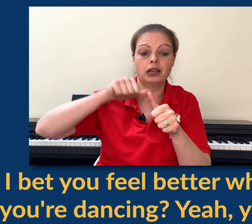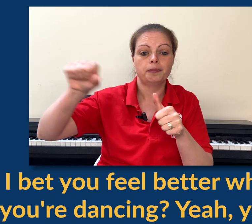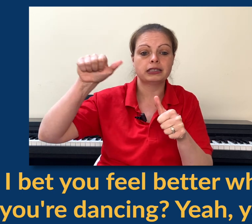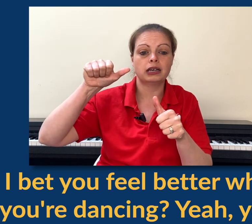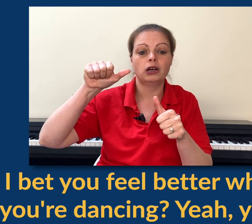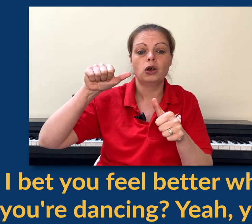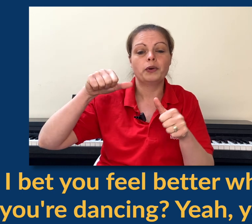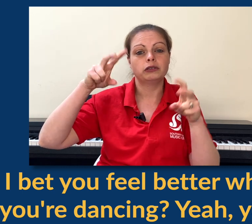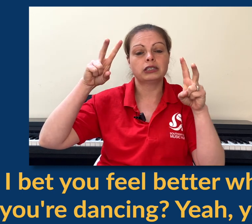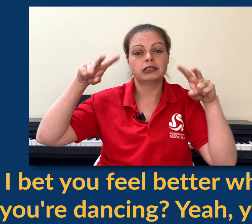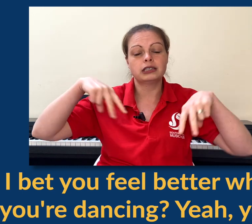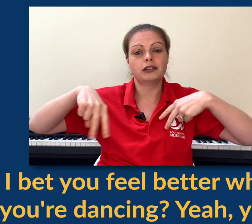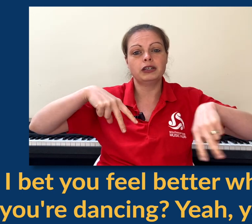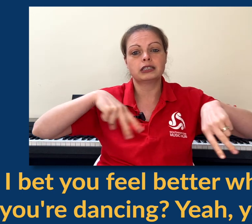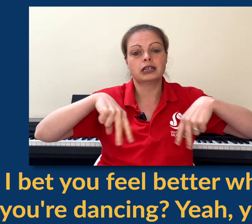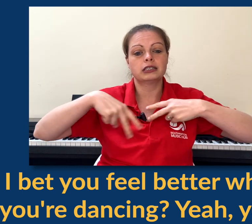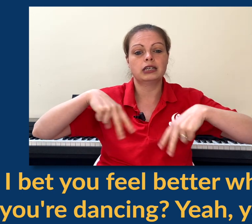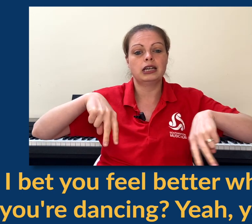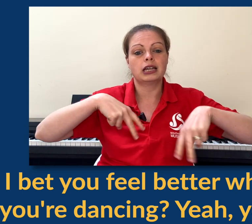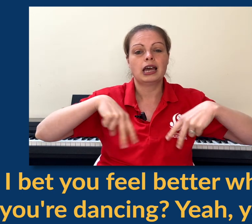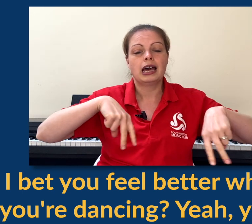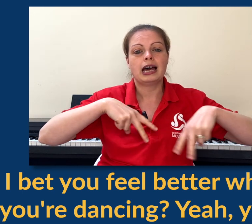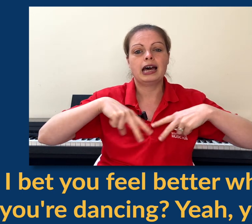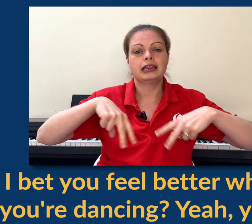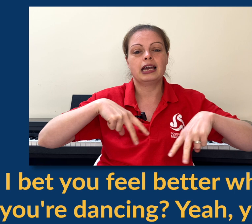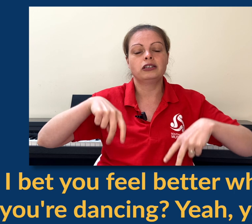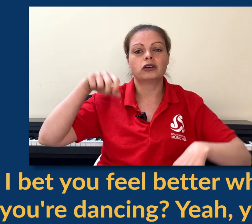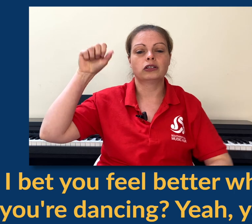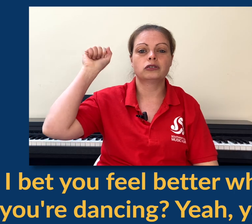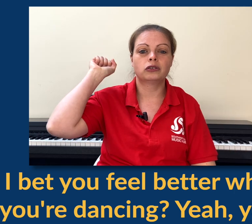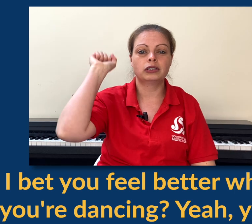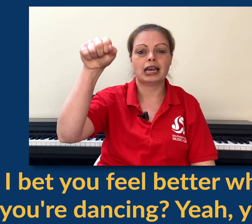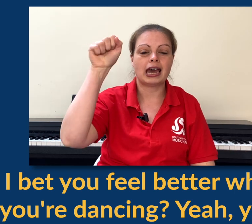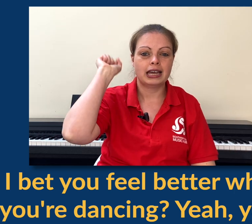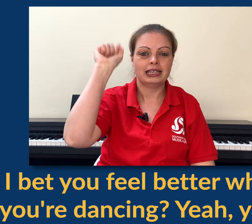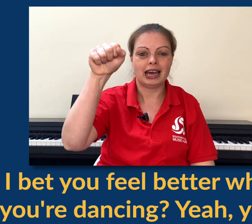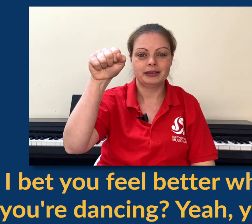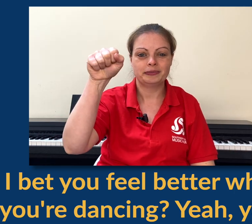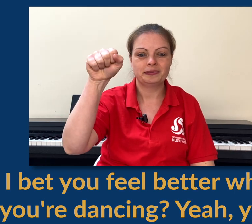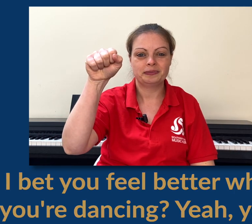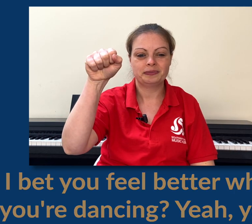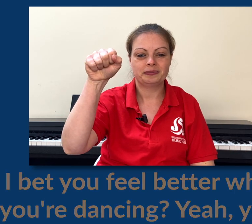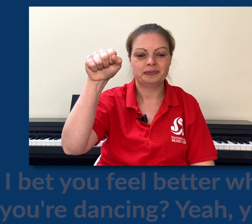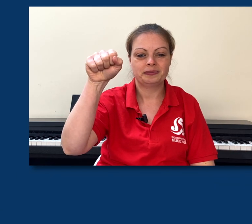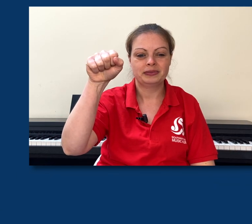better when you're dancing, fingers dancing and then knock on the door. Yeah. Yeah.